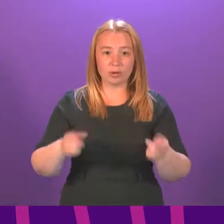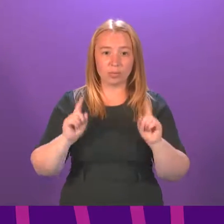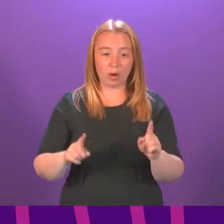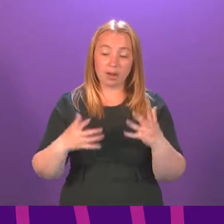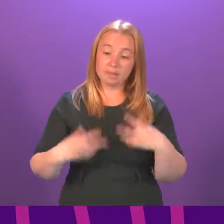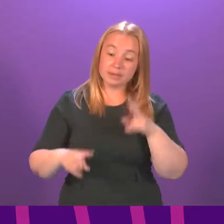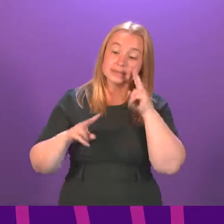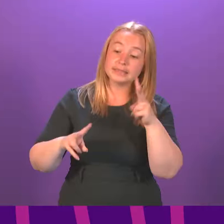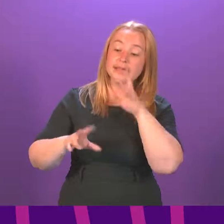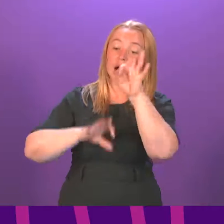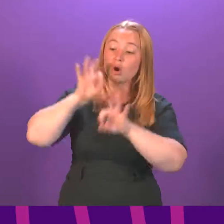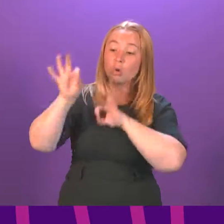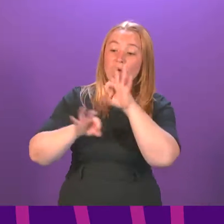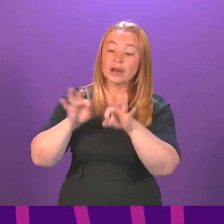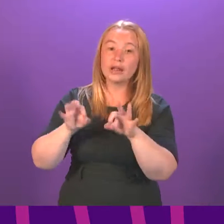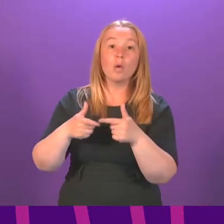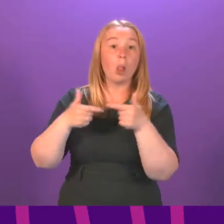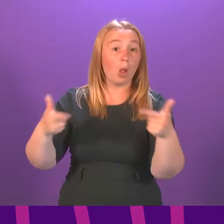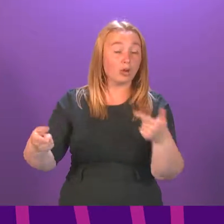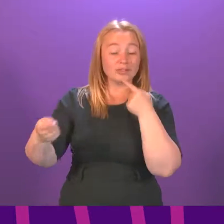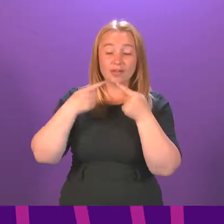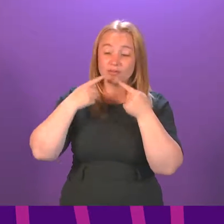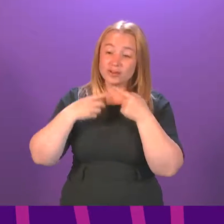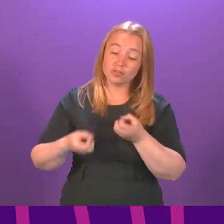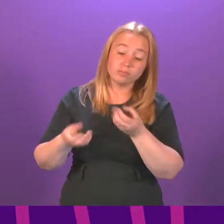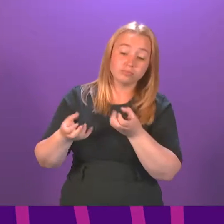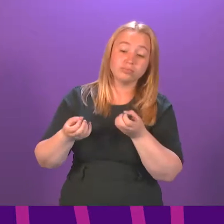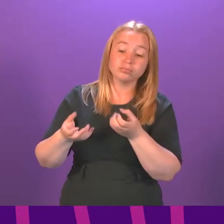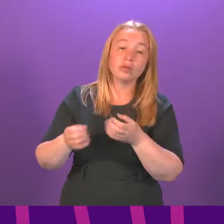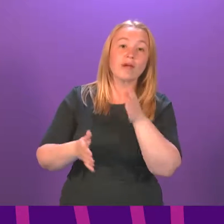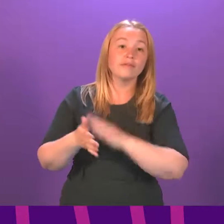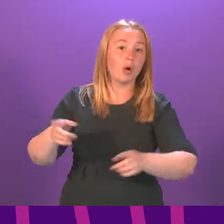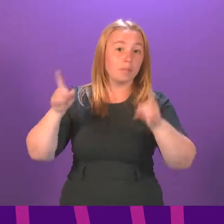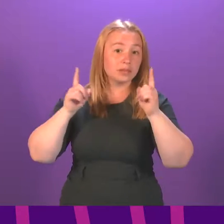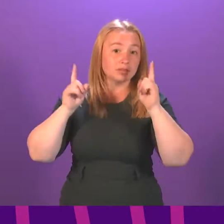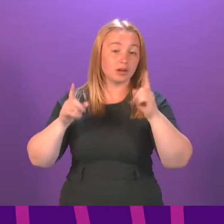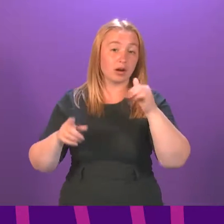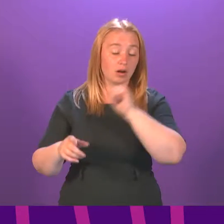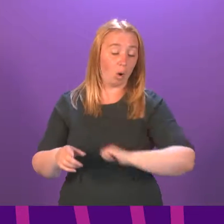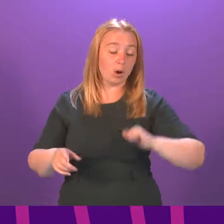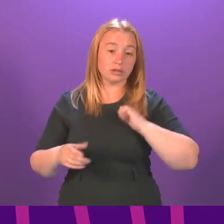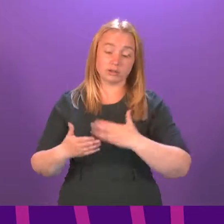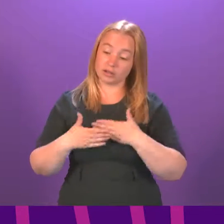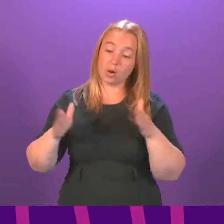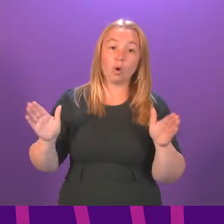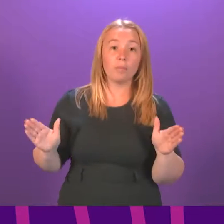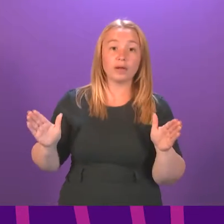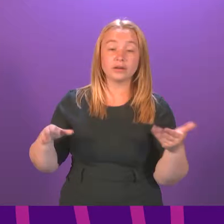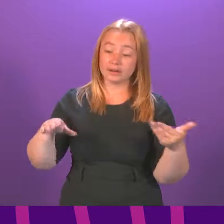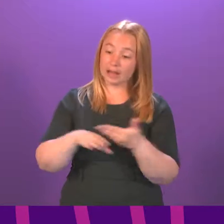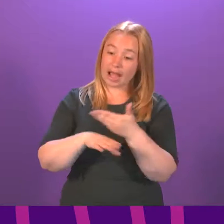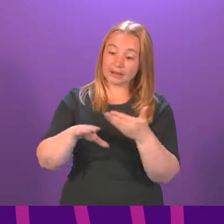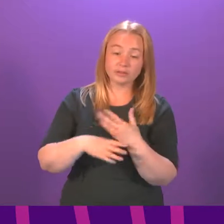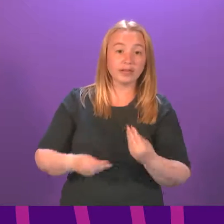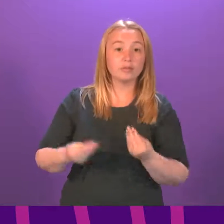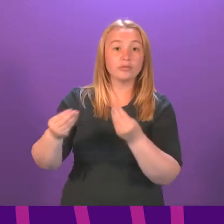proceed with extensive provision of information by ministers, transparently and proactively provided. The commitment right now